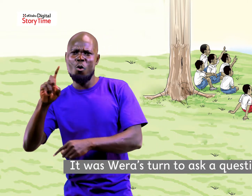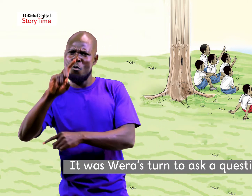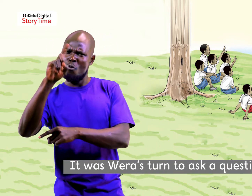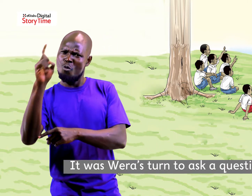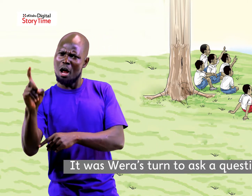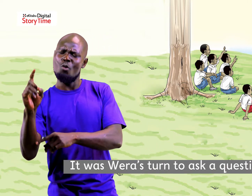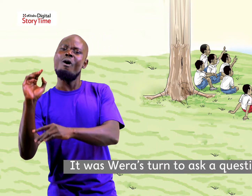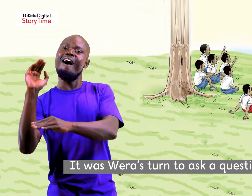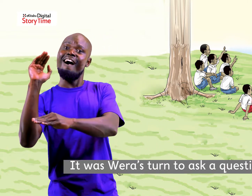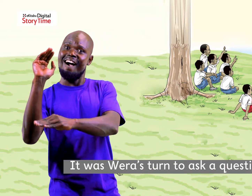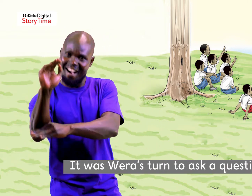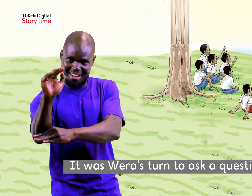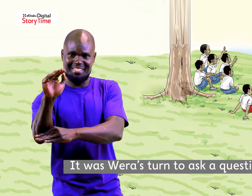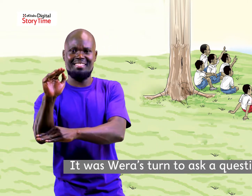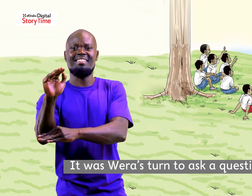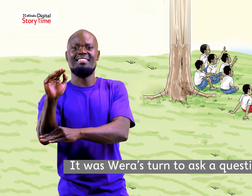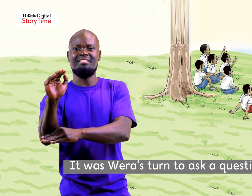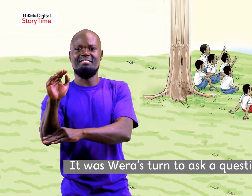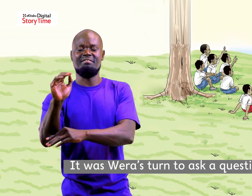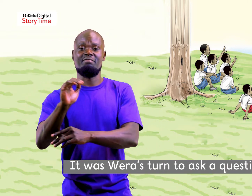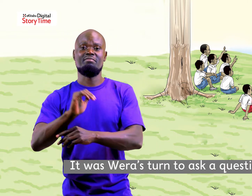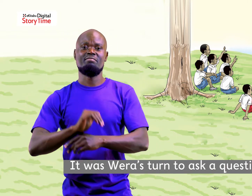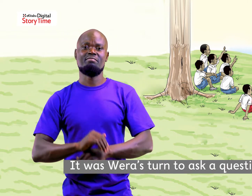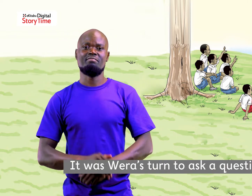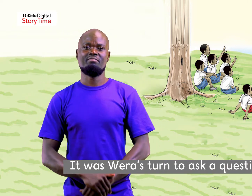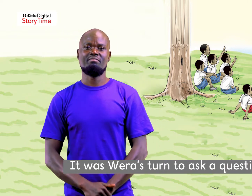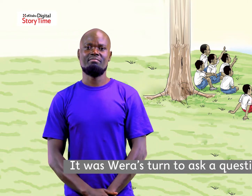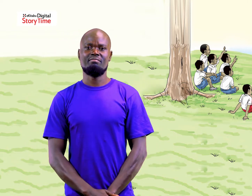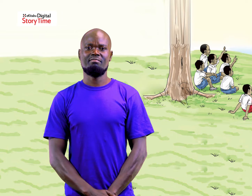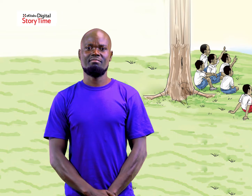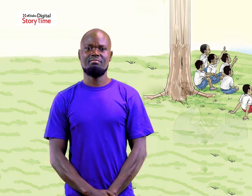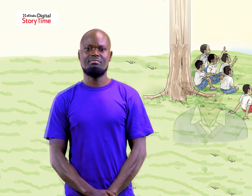it was moera's turn to ask a question